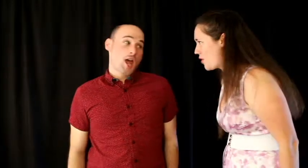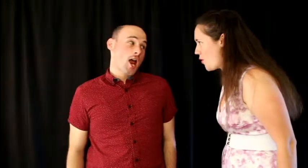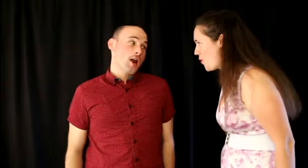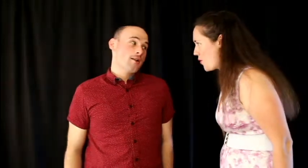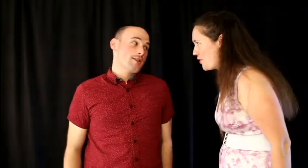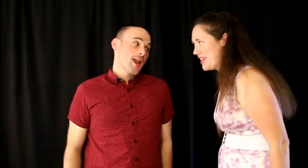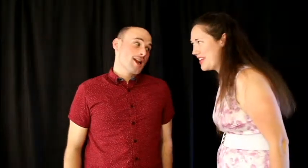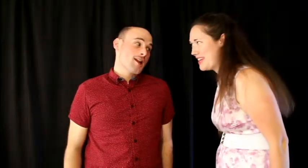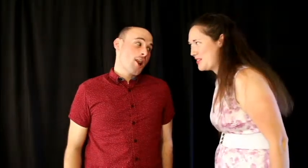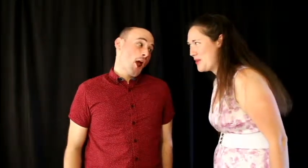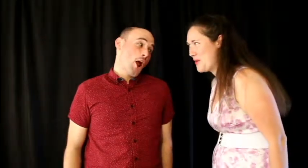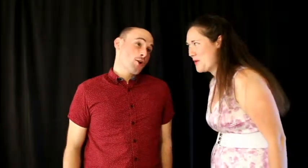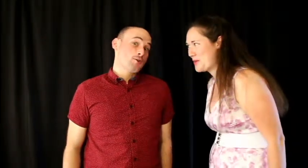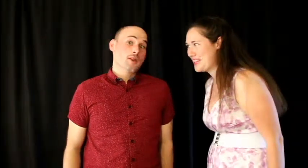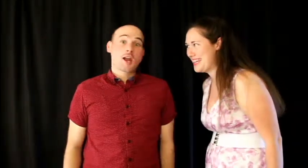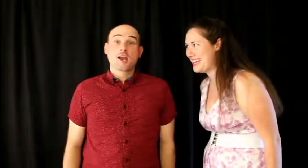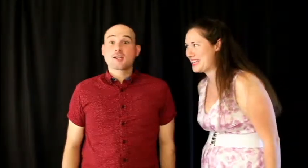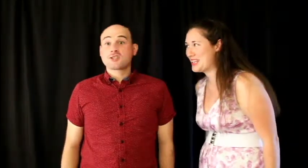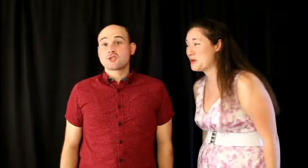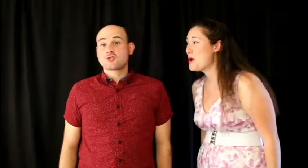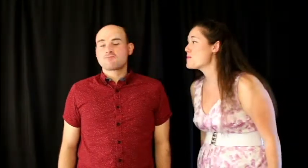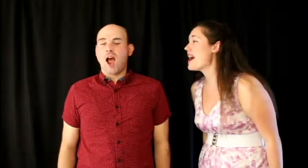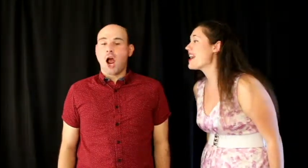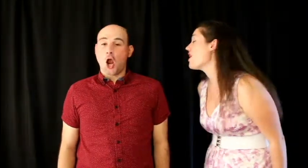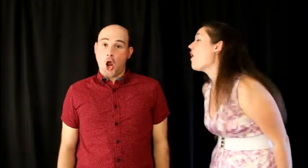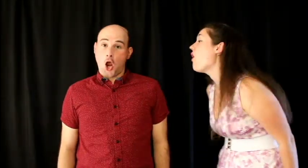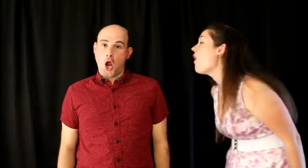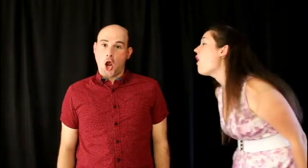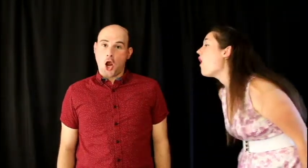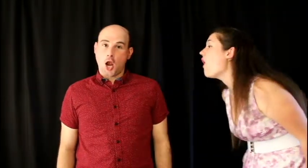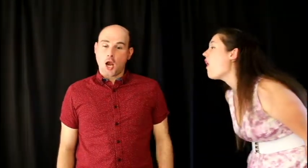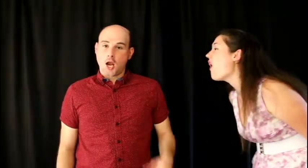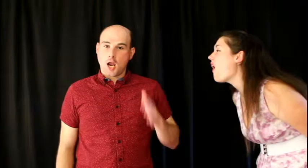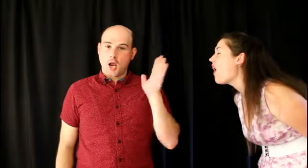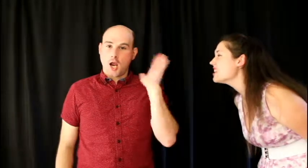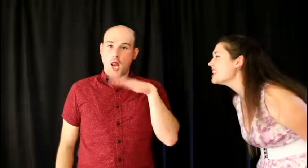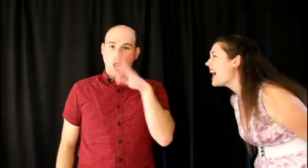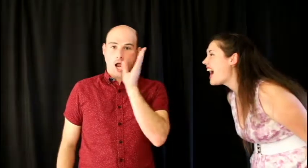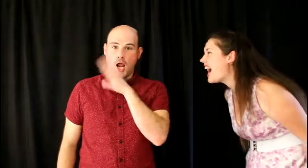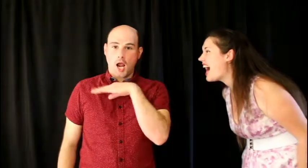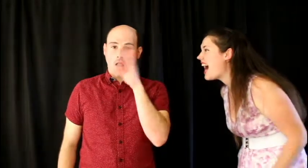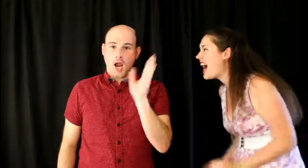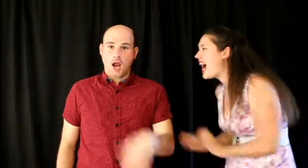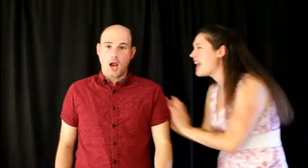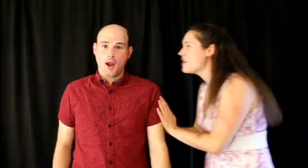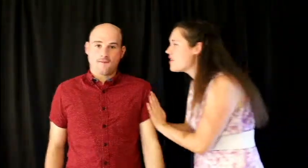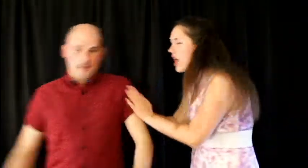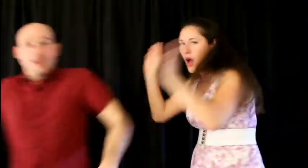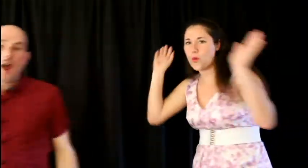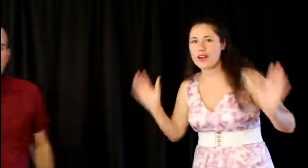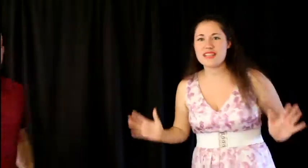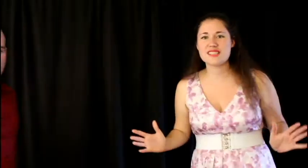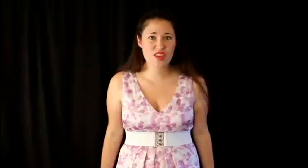loathing, loathing you my whole life. I'm loathing,